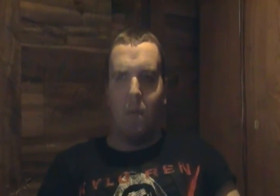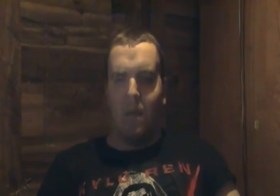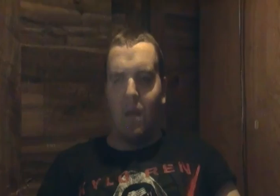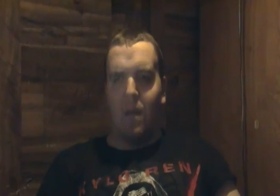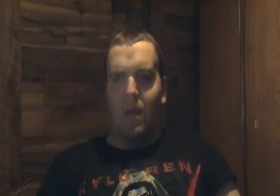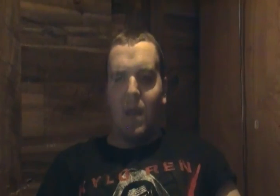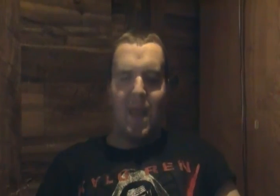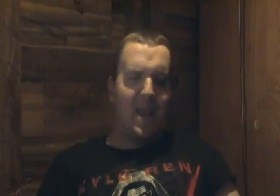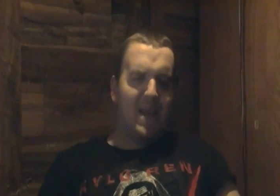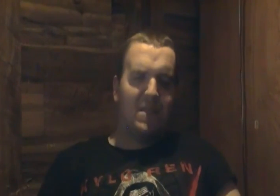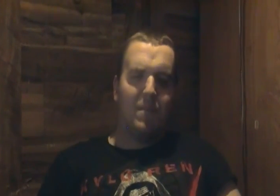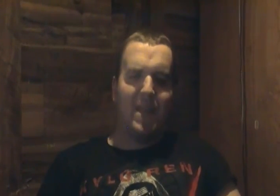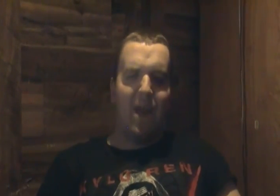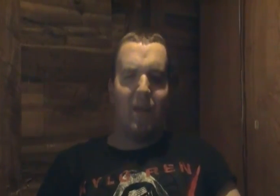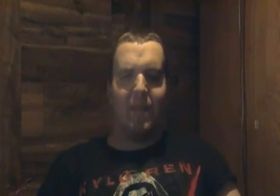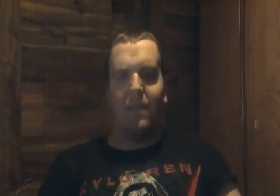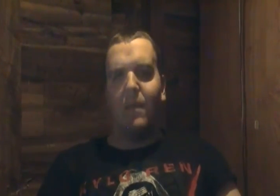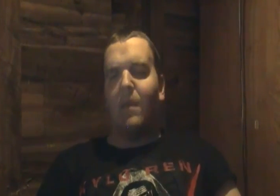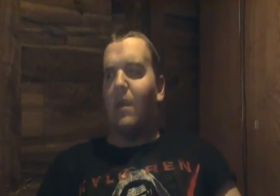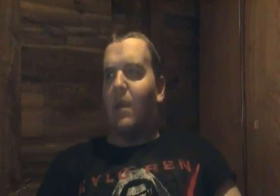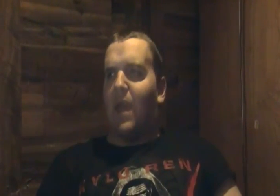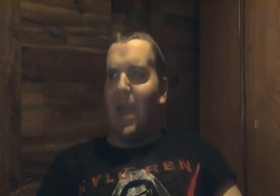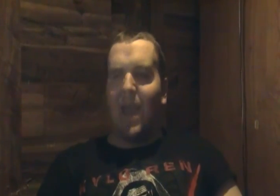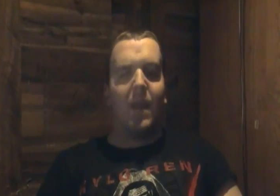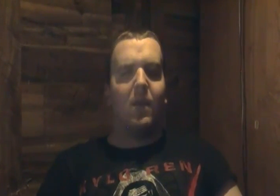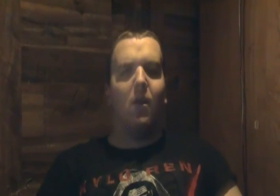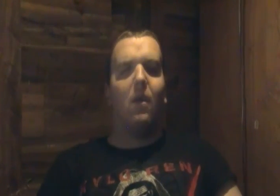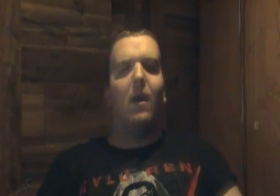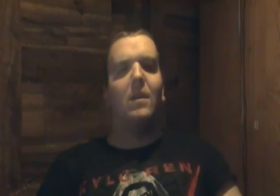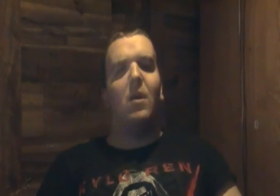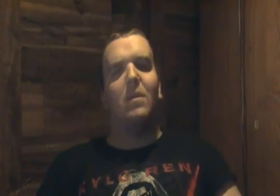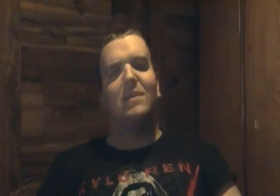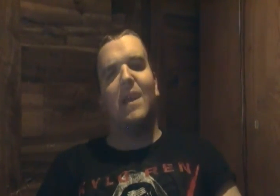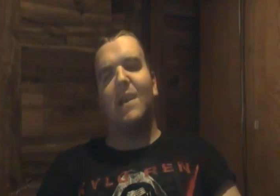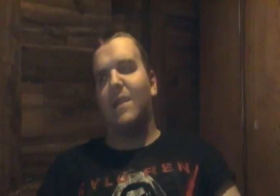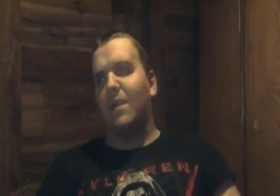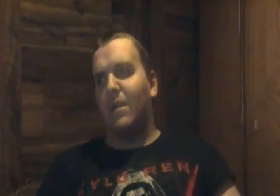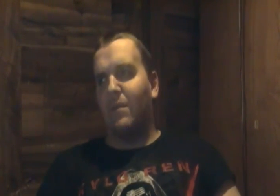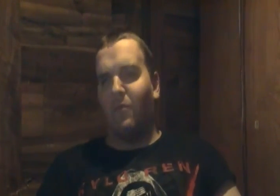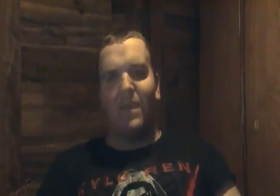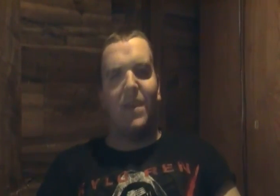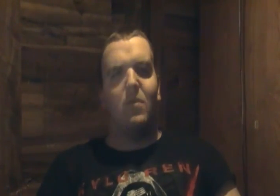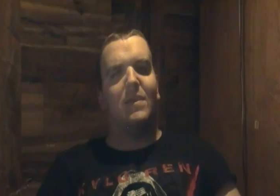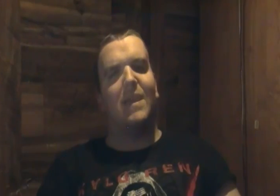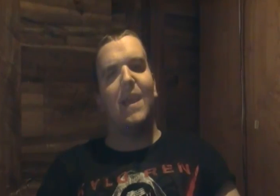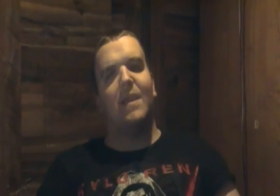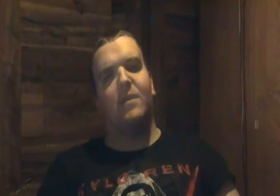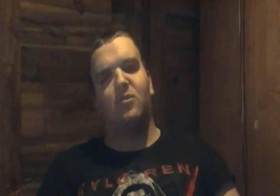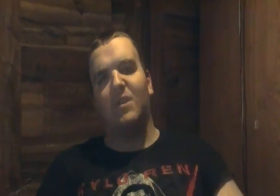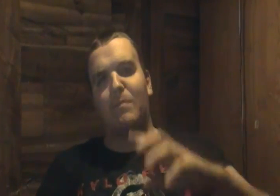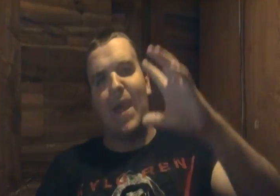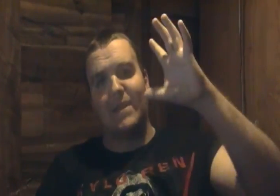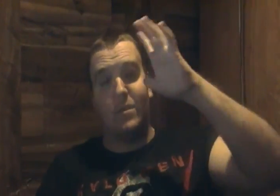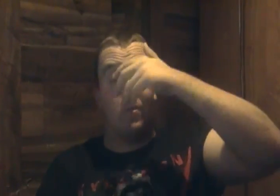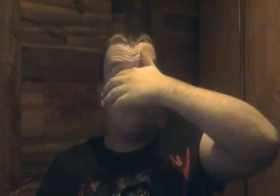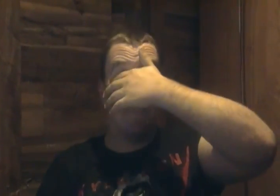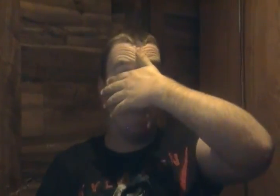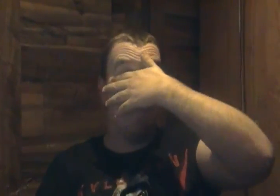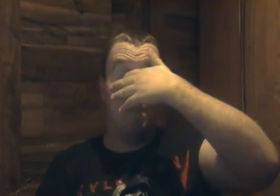he gets the medallion and Kurt uh Noah said what they do is they trespass through this um